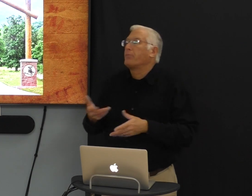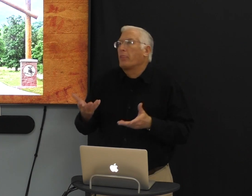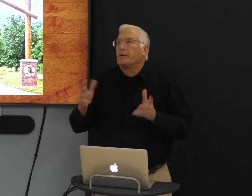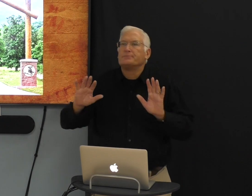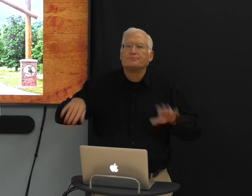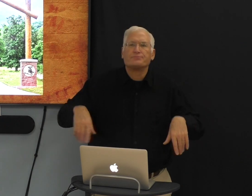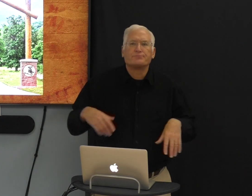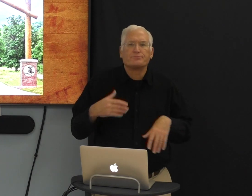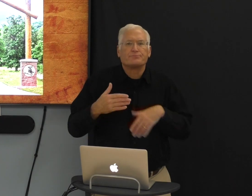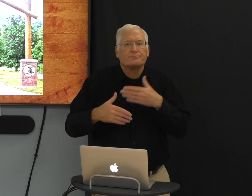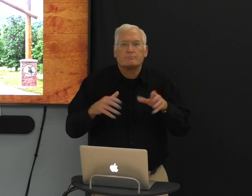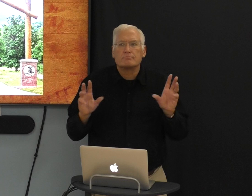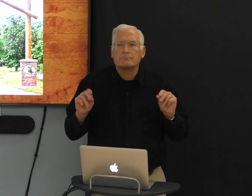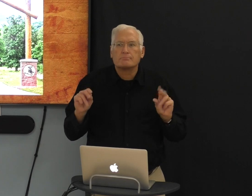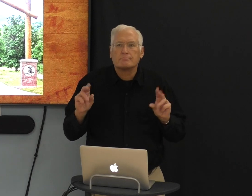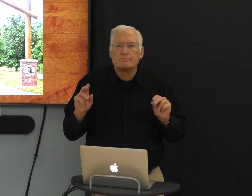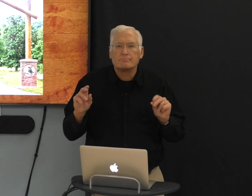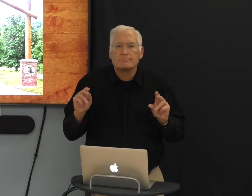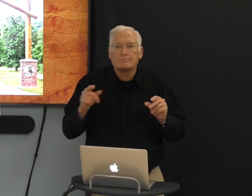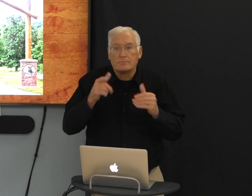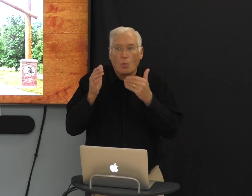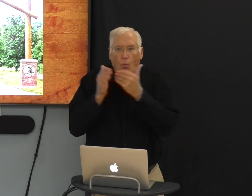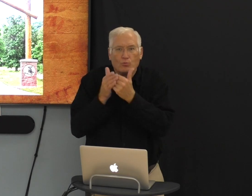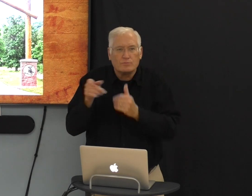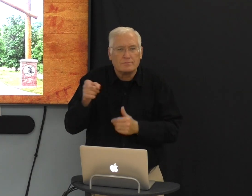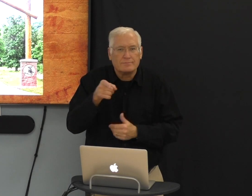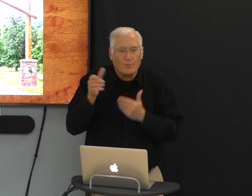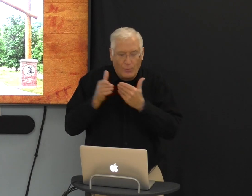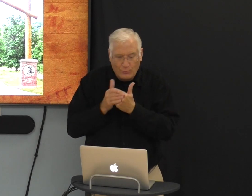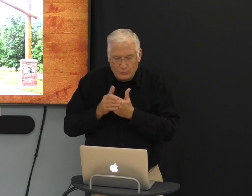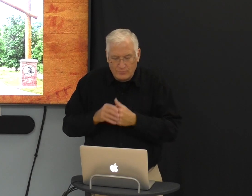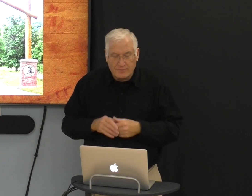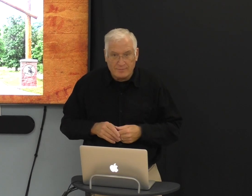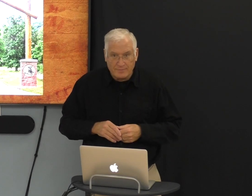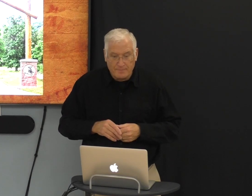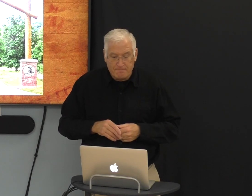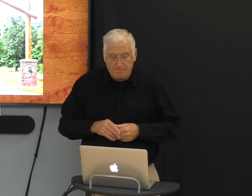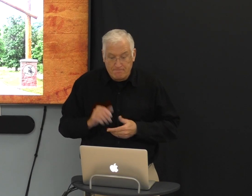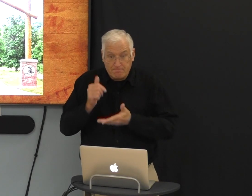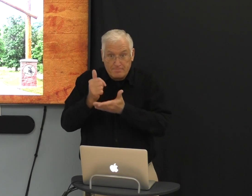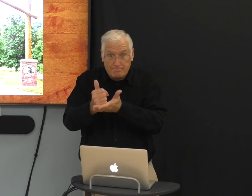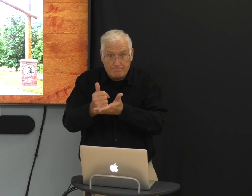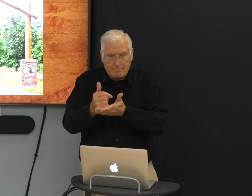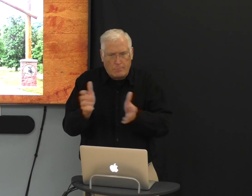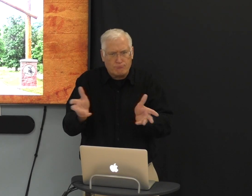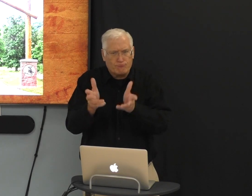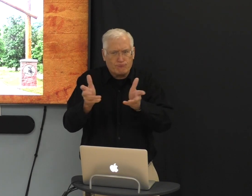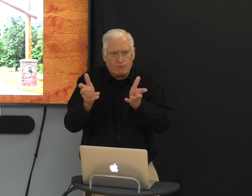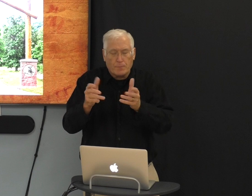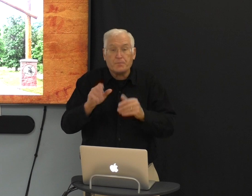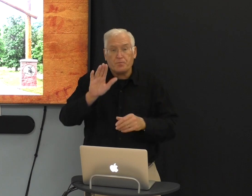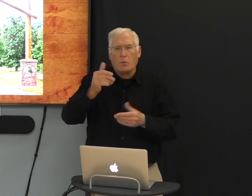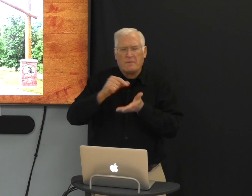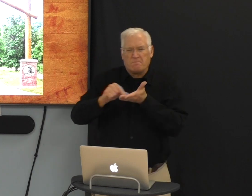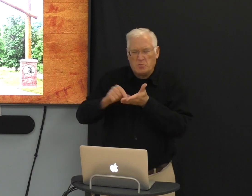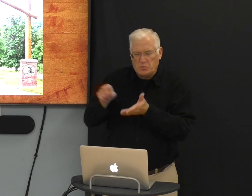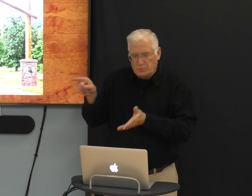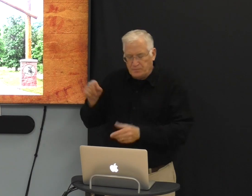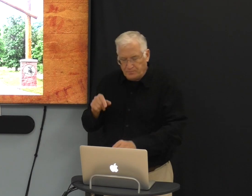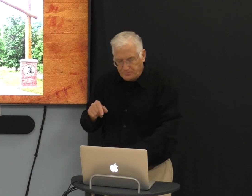and dismiss the feeling of distance from God. I'm going encourage you to